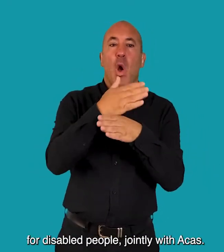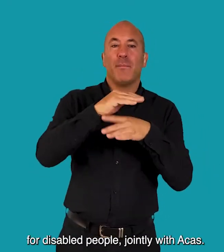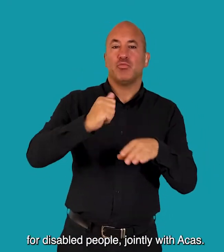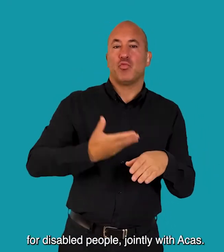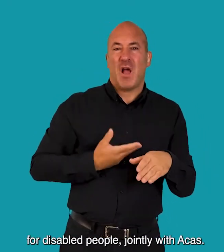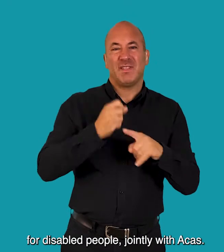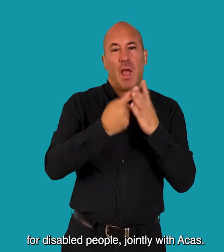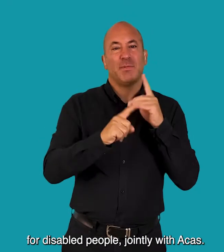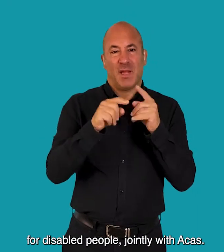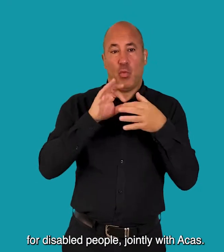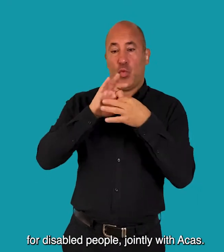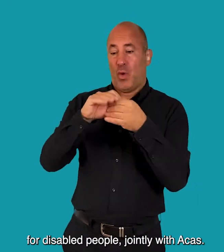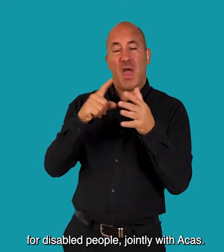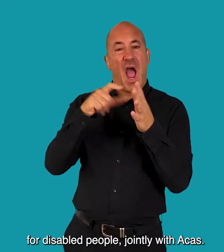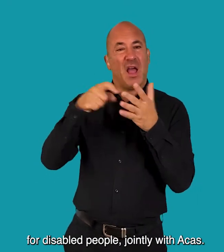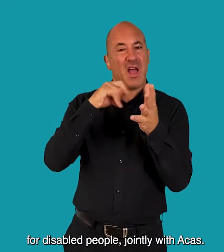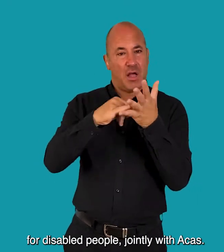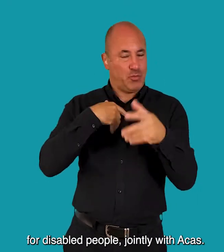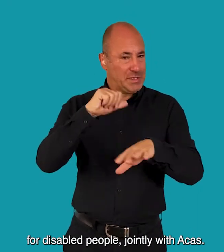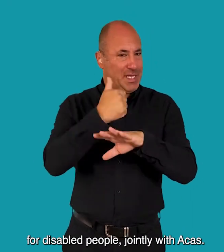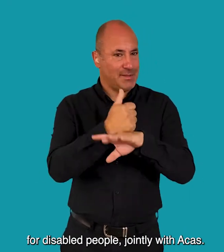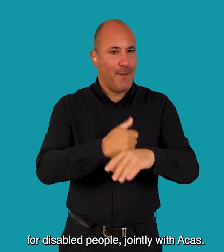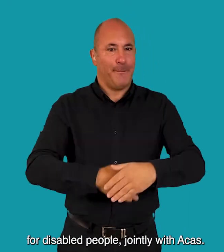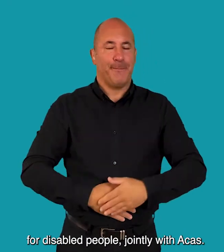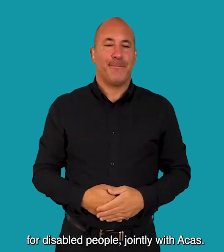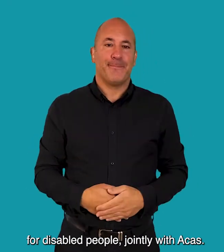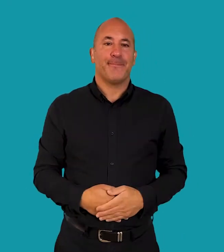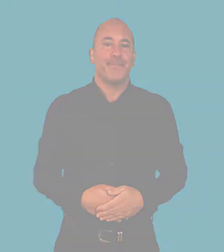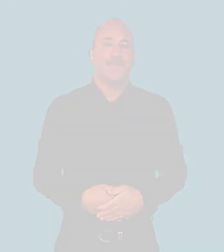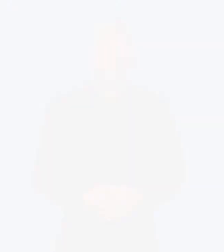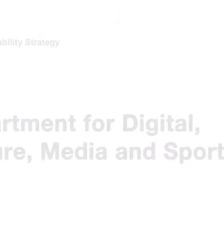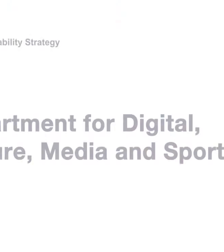rights for disabled people jointly with ACAS